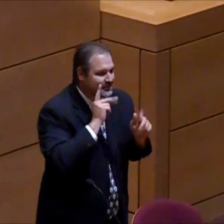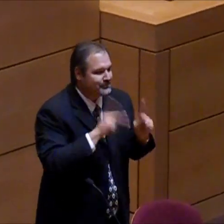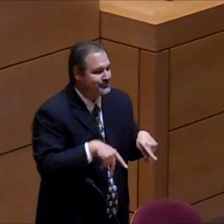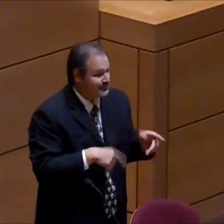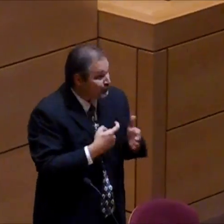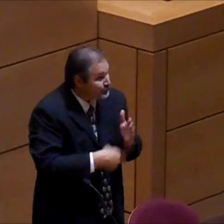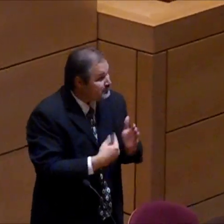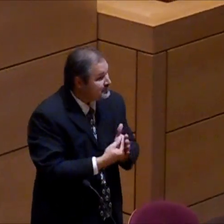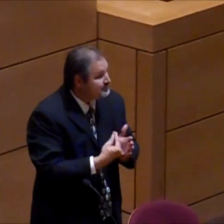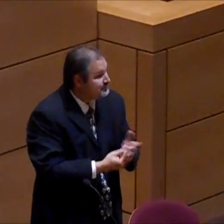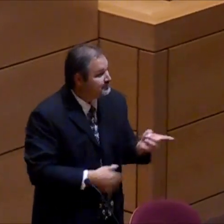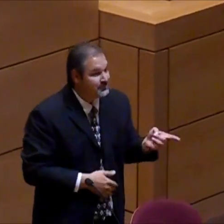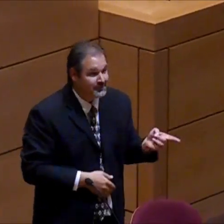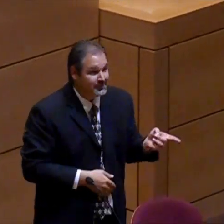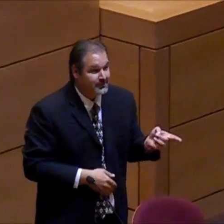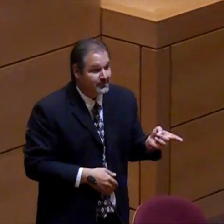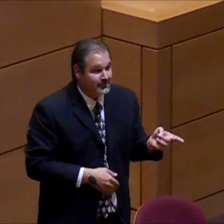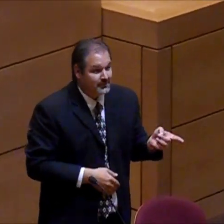And that comes with every deaf person, so that costs money.